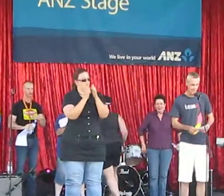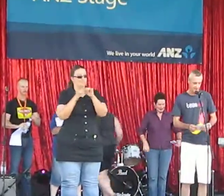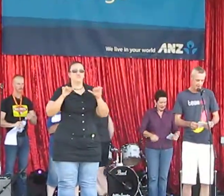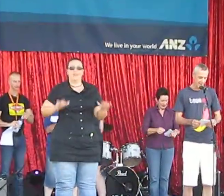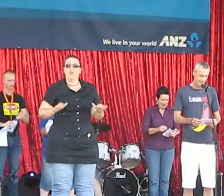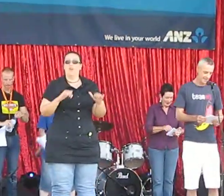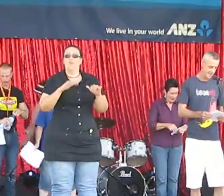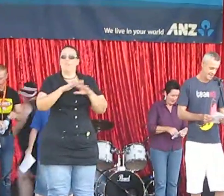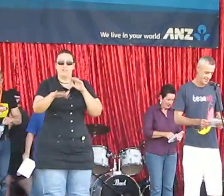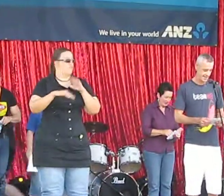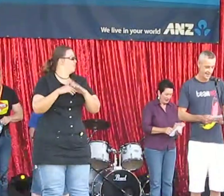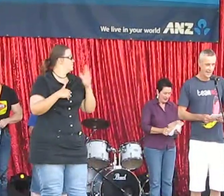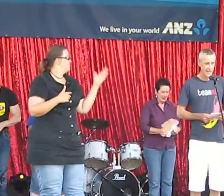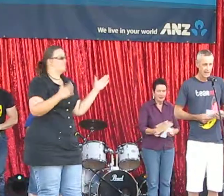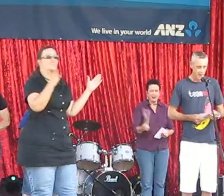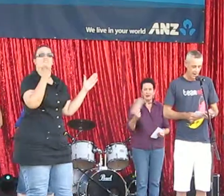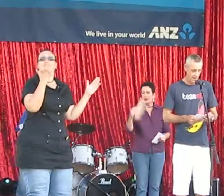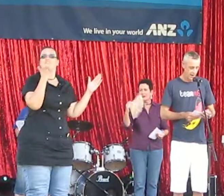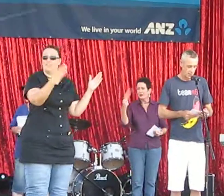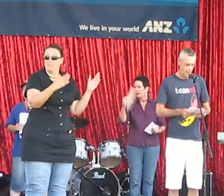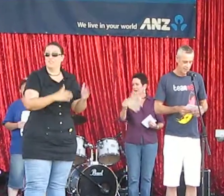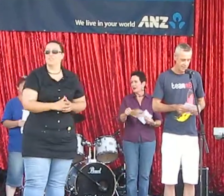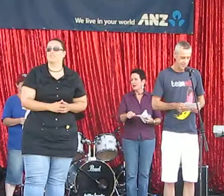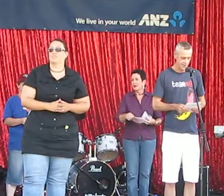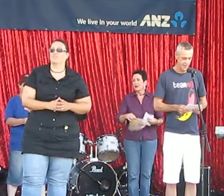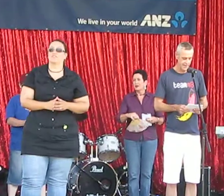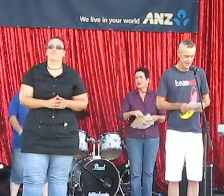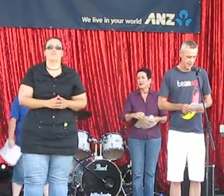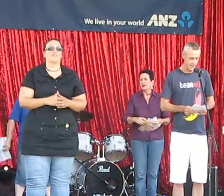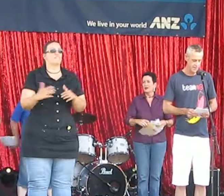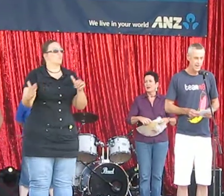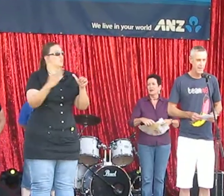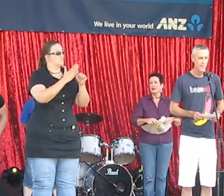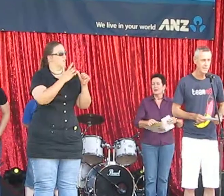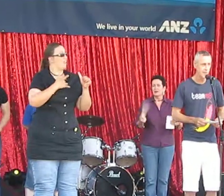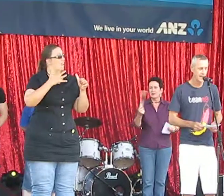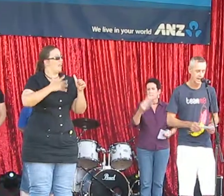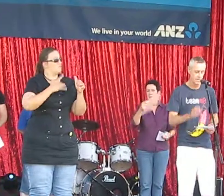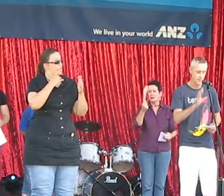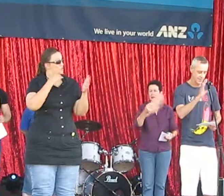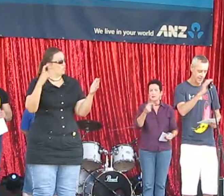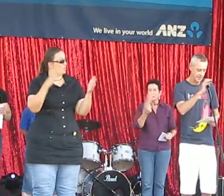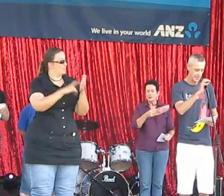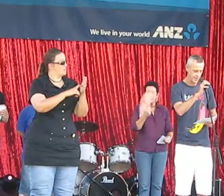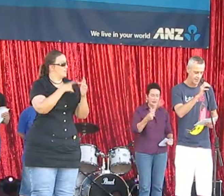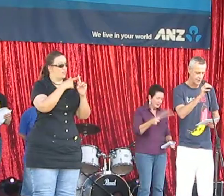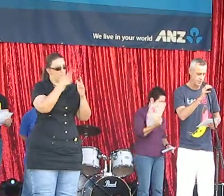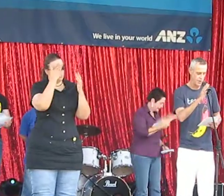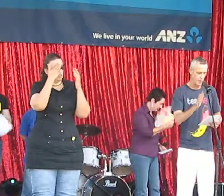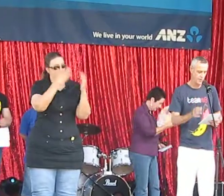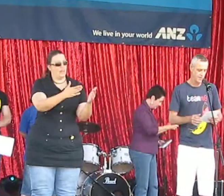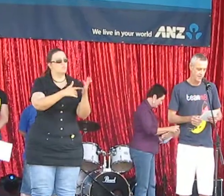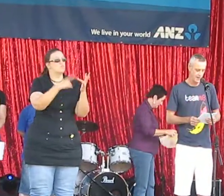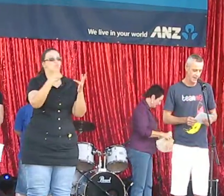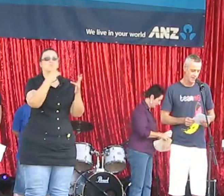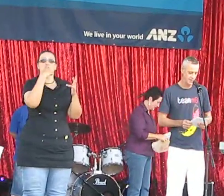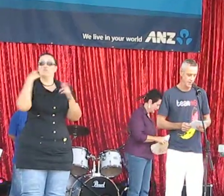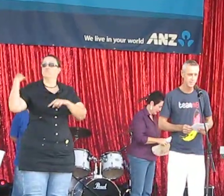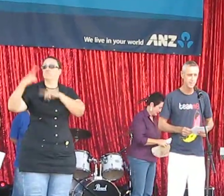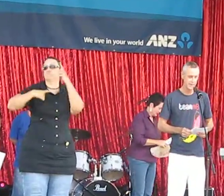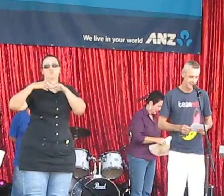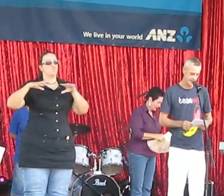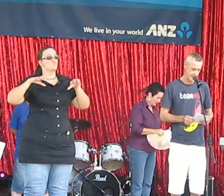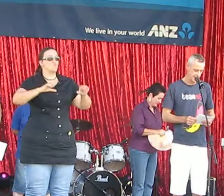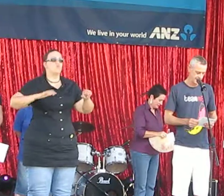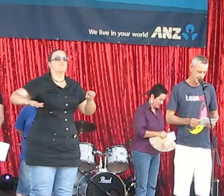Thanks, Daniela. I would like to firstly acknowledge and pay respect to the traditional owners of the land